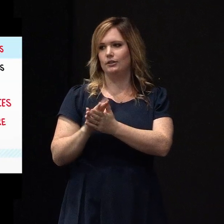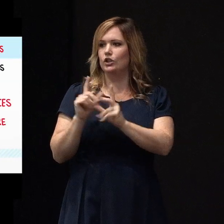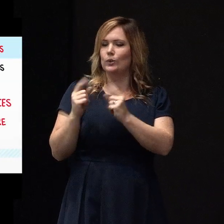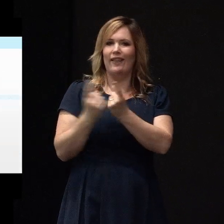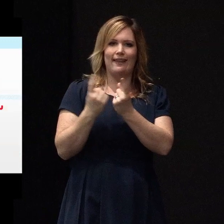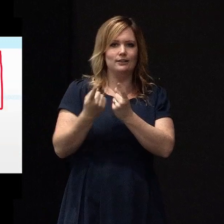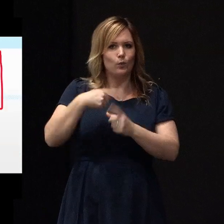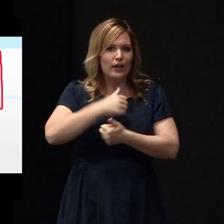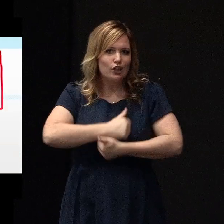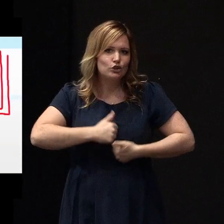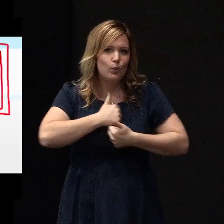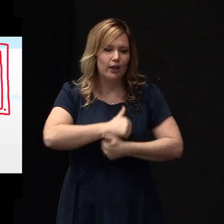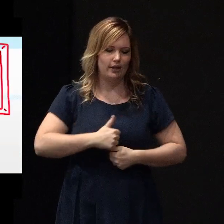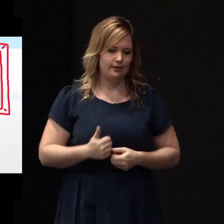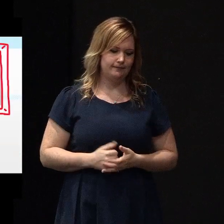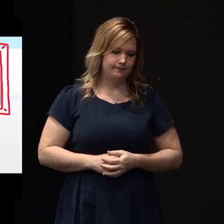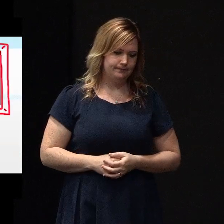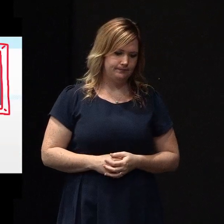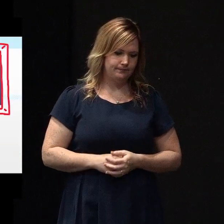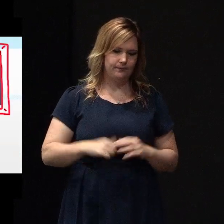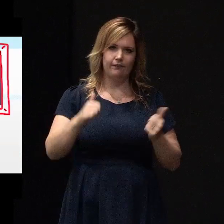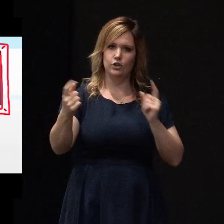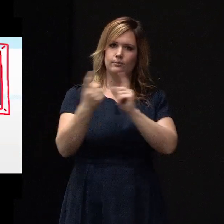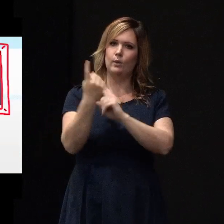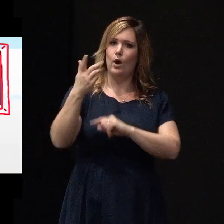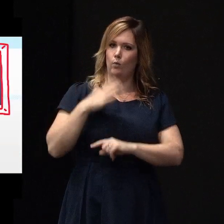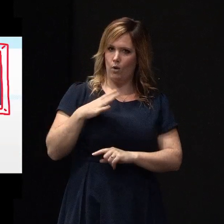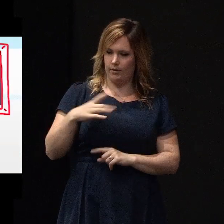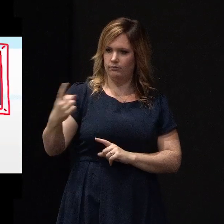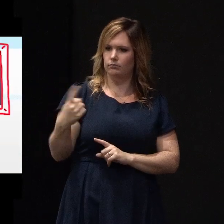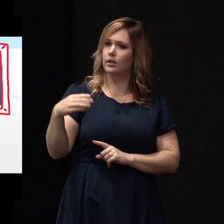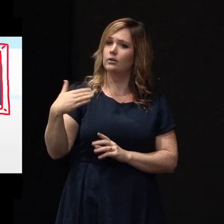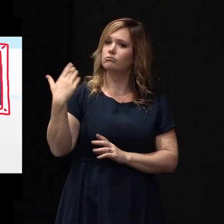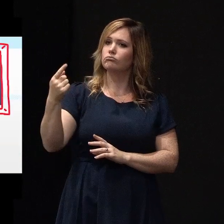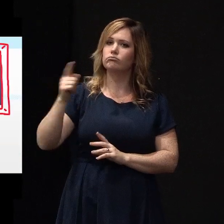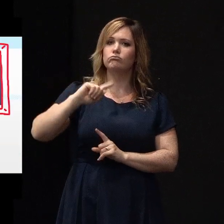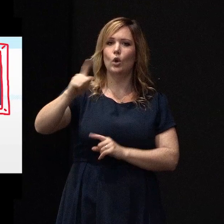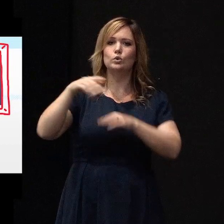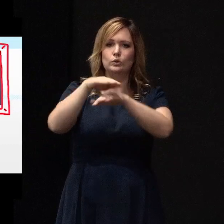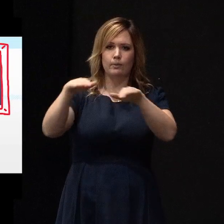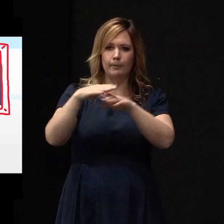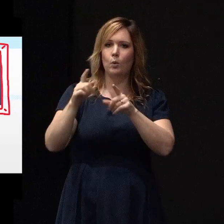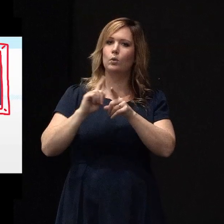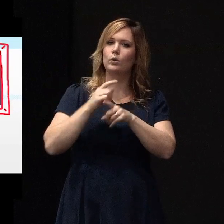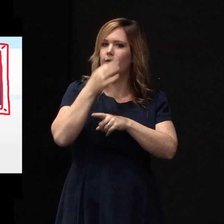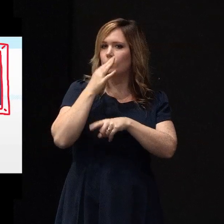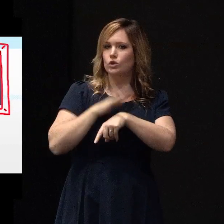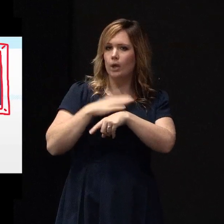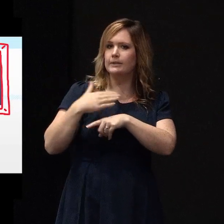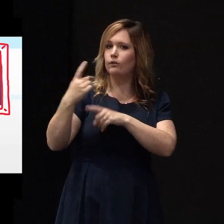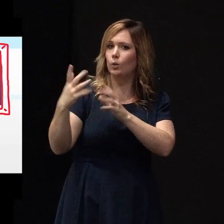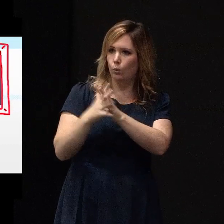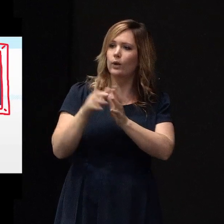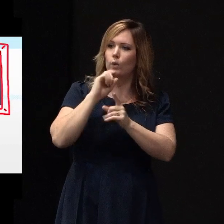enjoyment. I met a woman who used to go swimming several times a week. That was her main form of exercise.